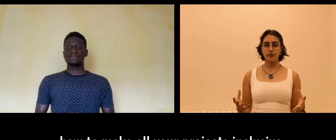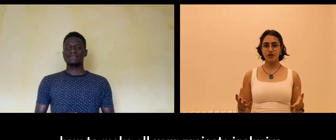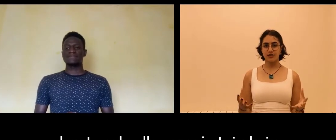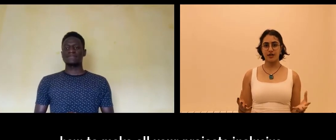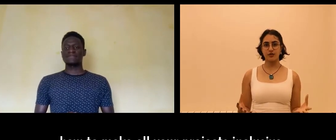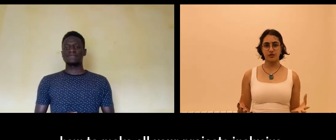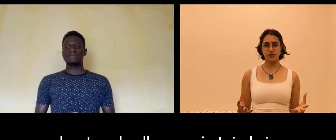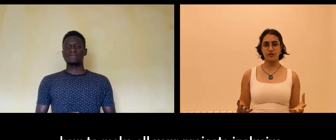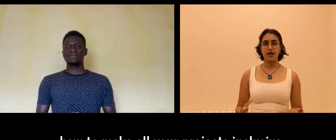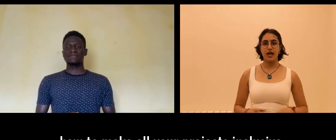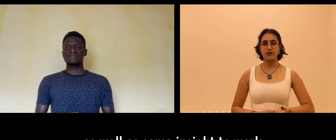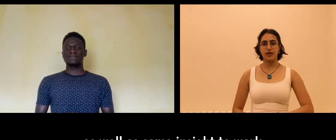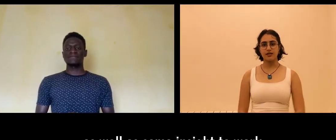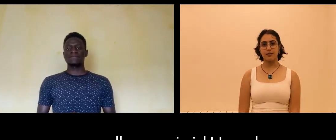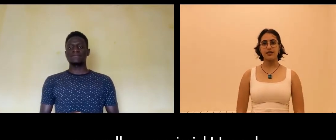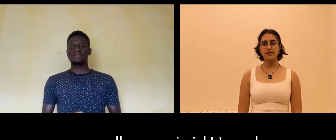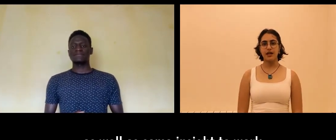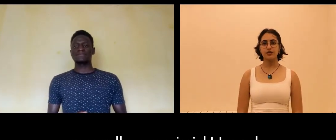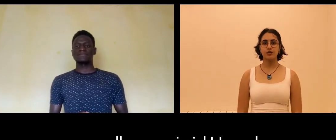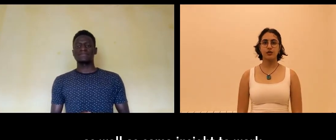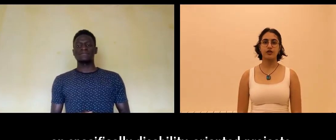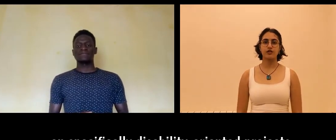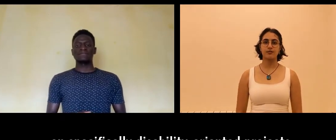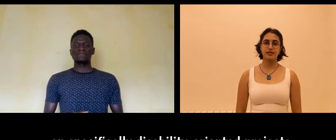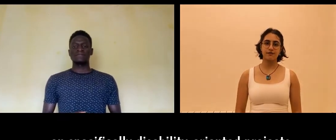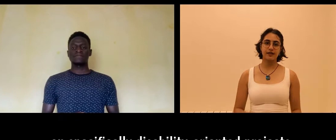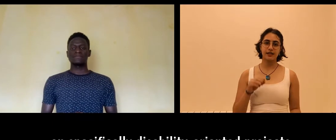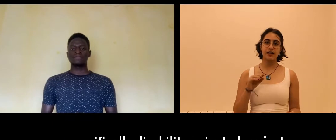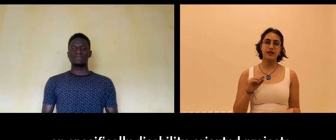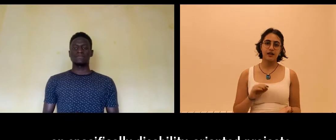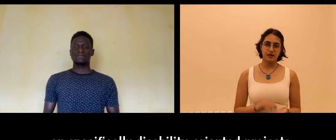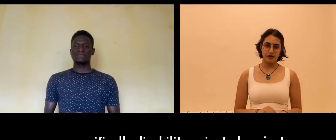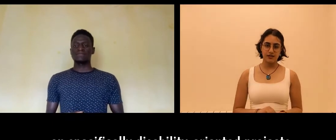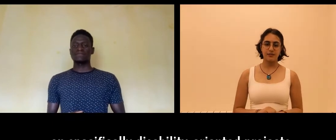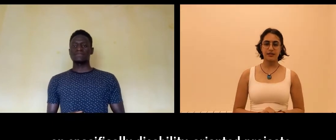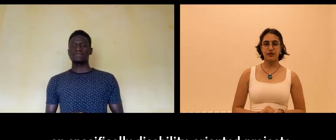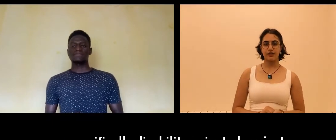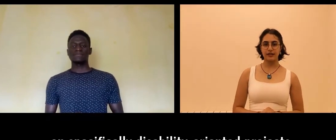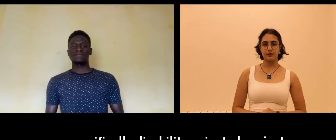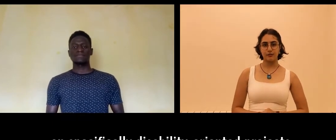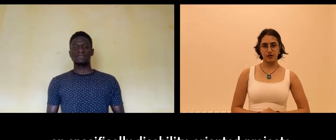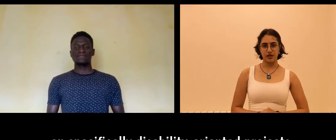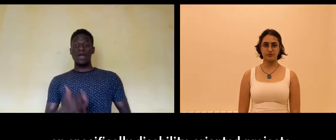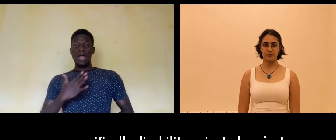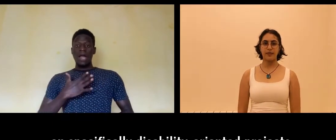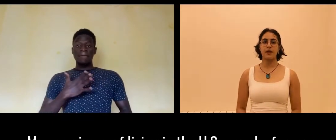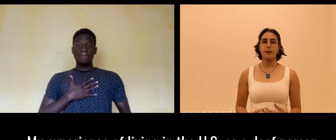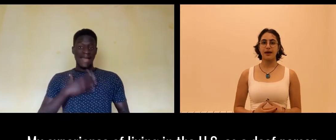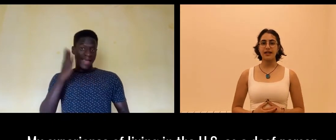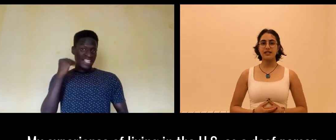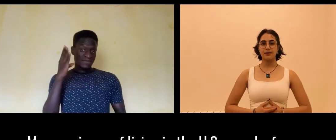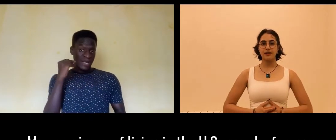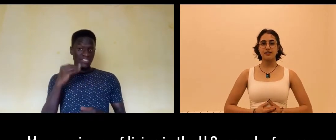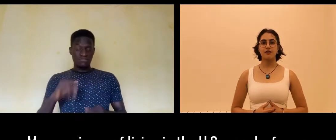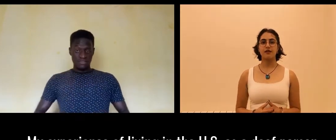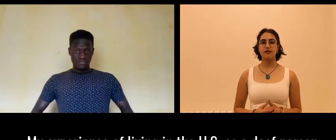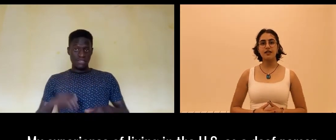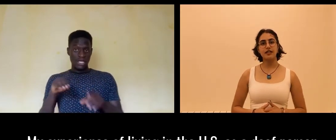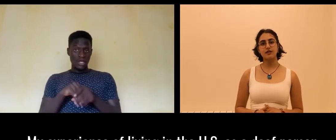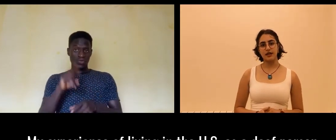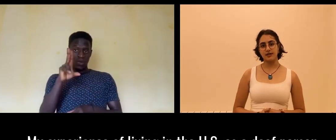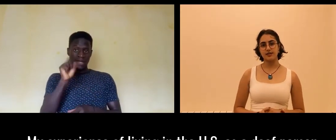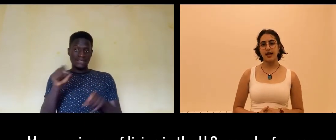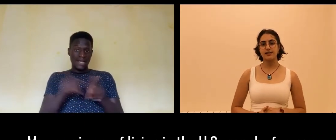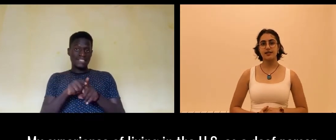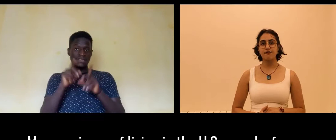make all your projects inclusive as well as some insight to work on specifically disability-oriented projects. My experience of